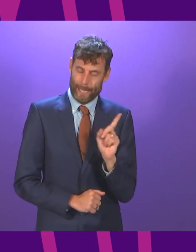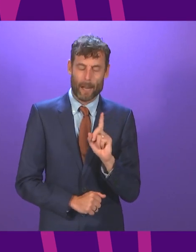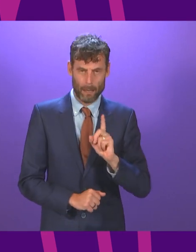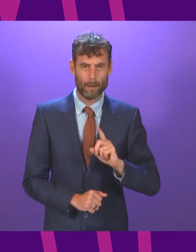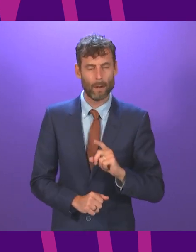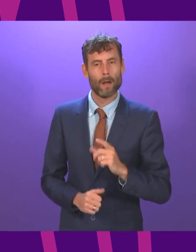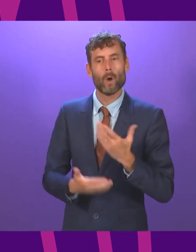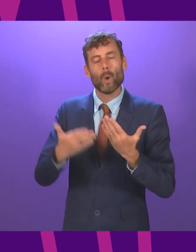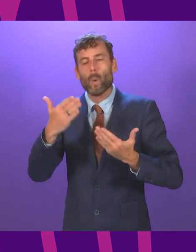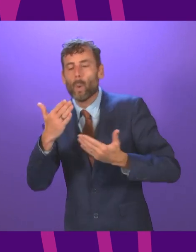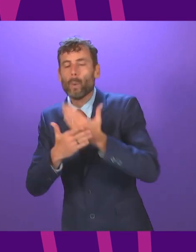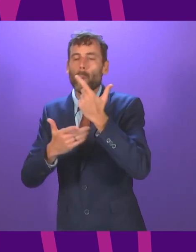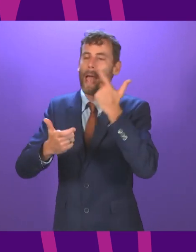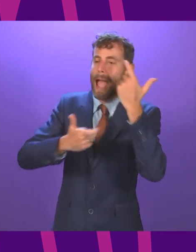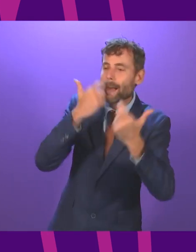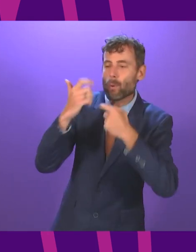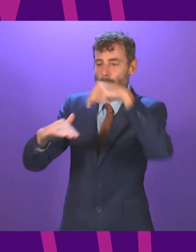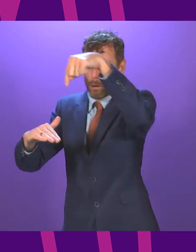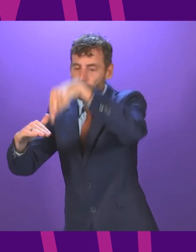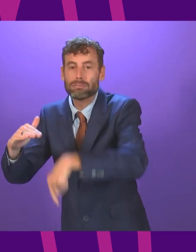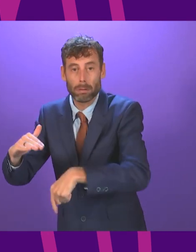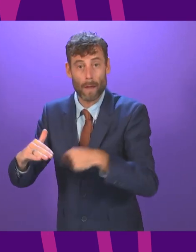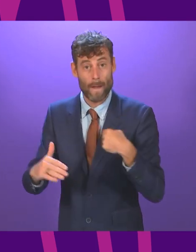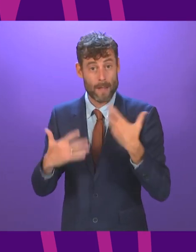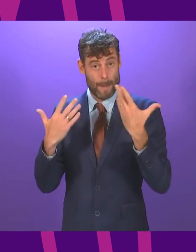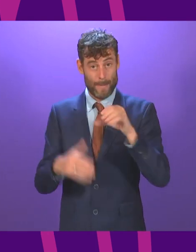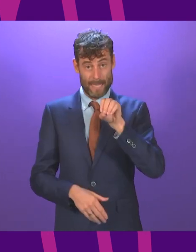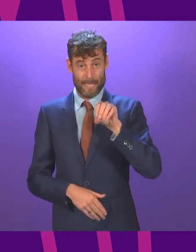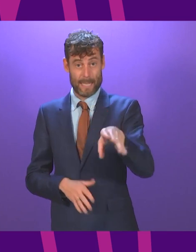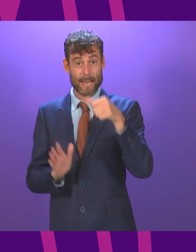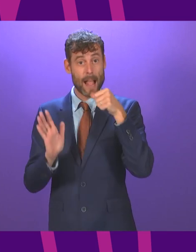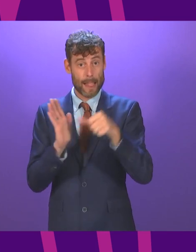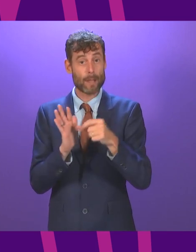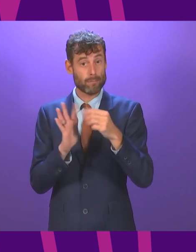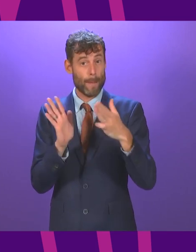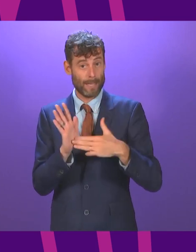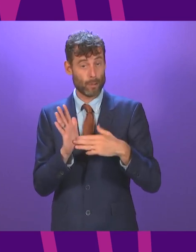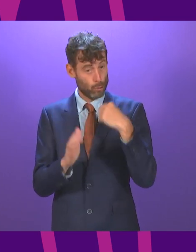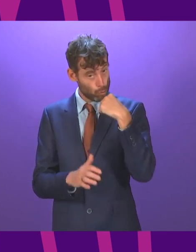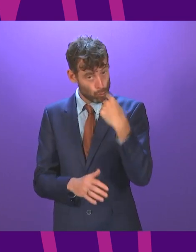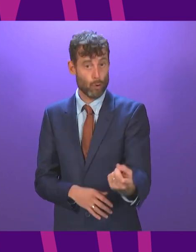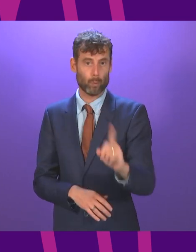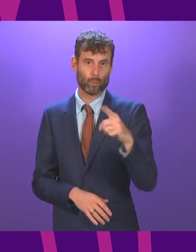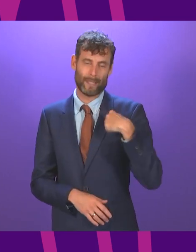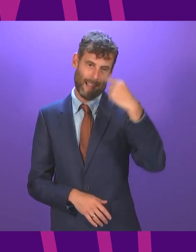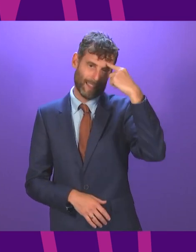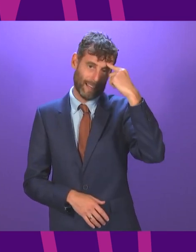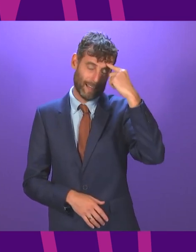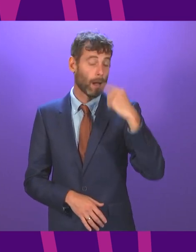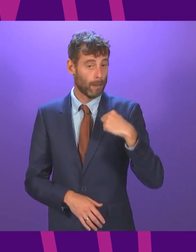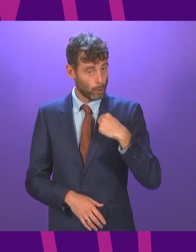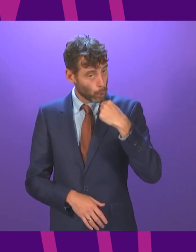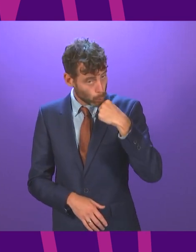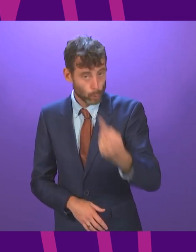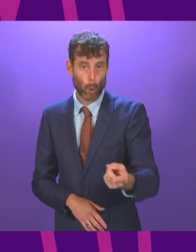exploration. I set that out in a letter to the Prime Minister. Just as it is the case just as it is the